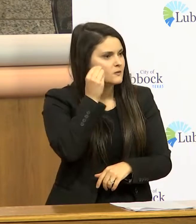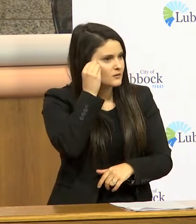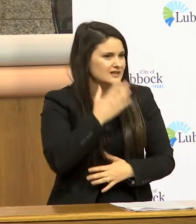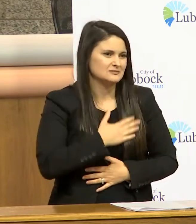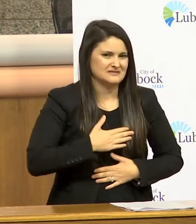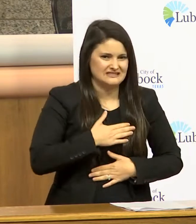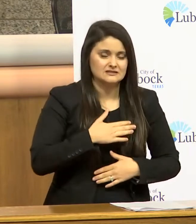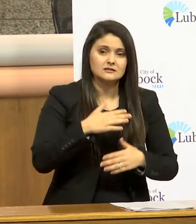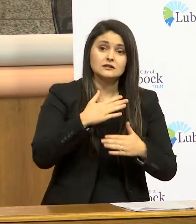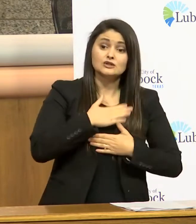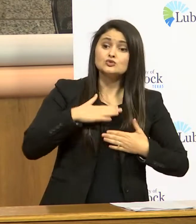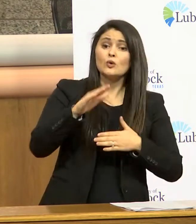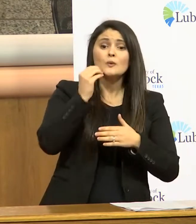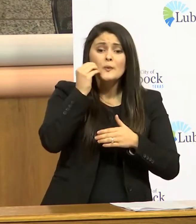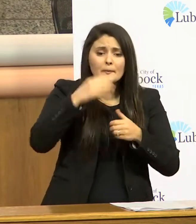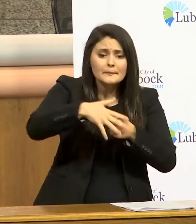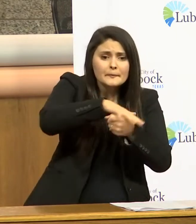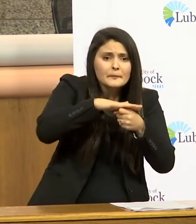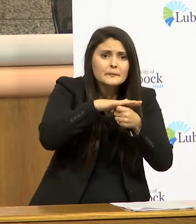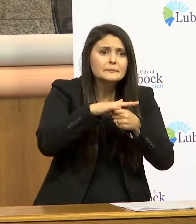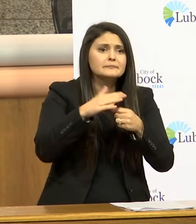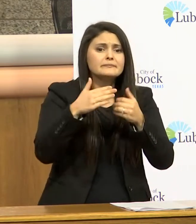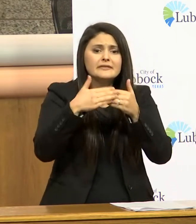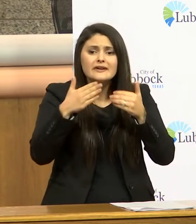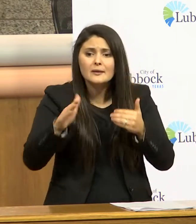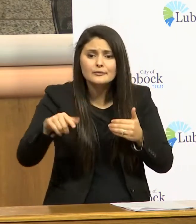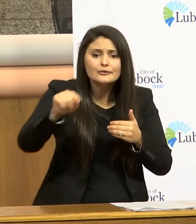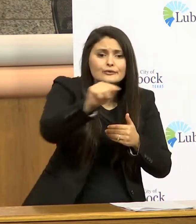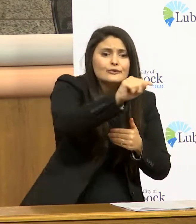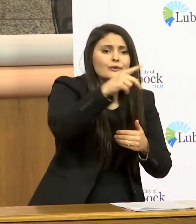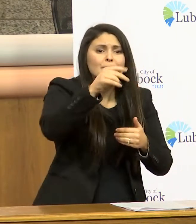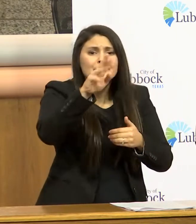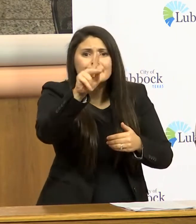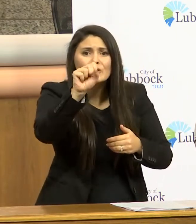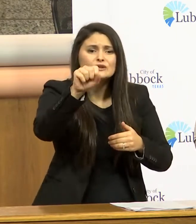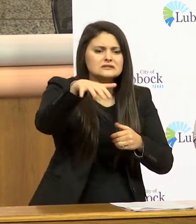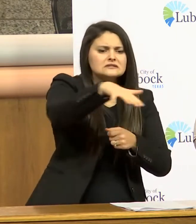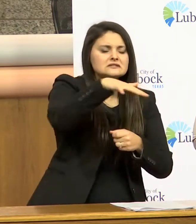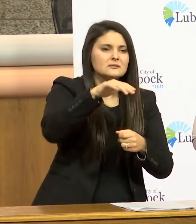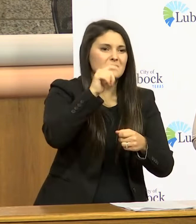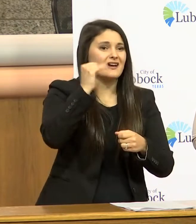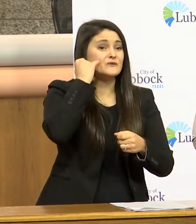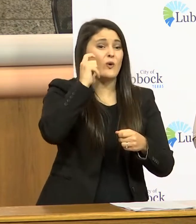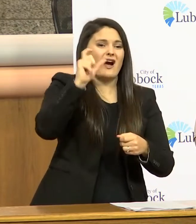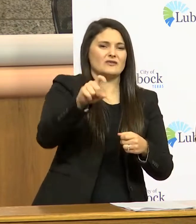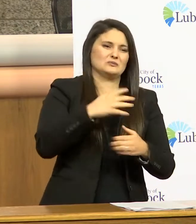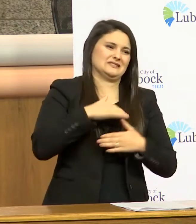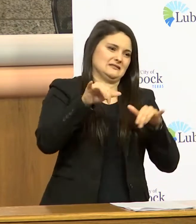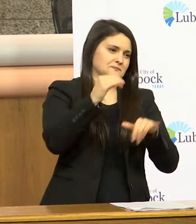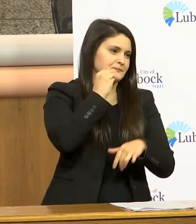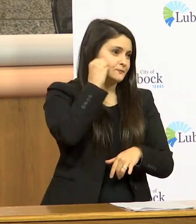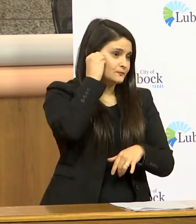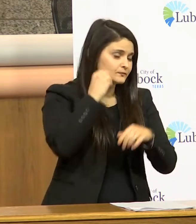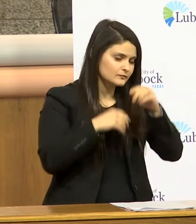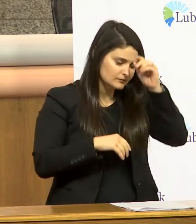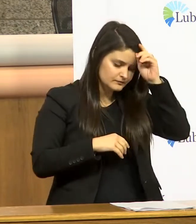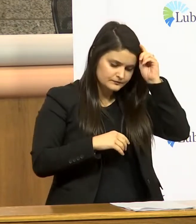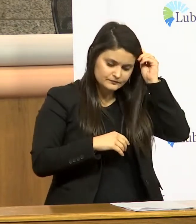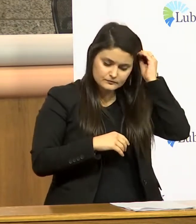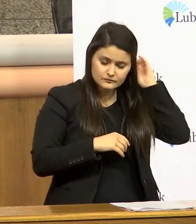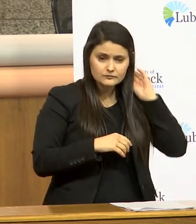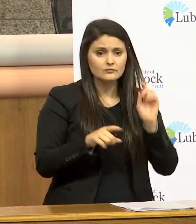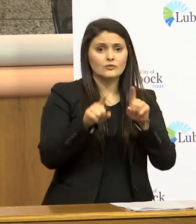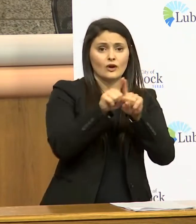you know enjoy your neighborhood enjoy your parks but don't go out in public unnecessarily and then we're also recommending that